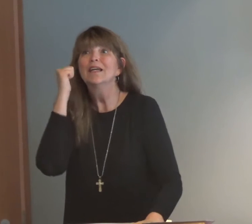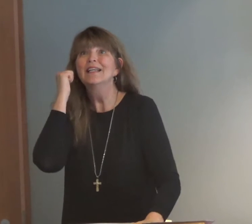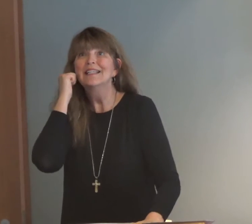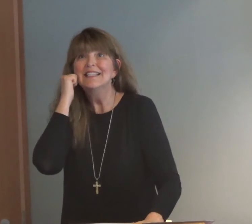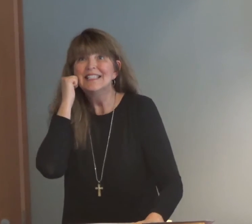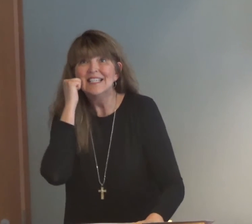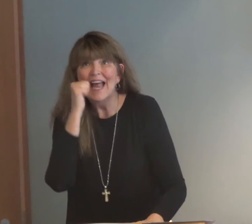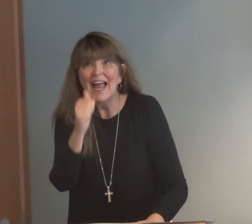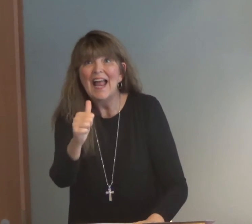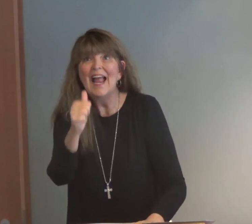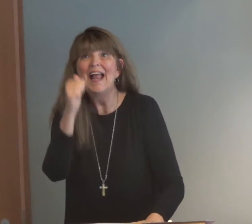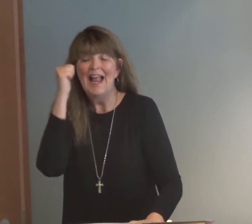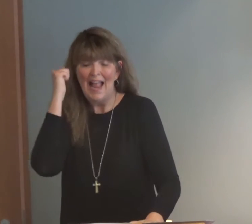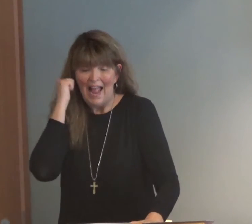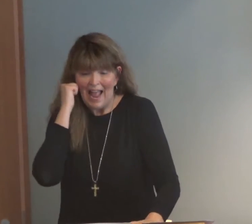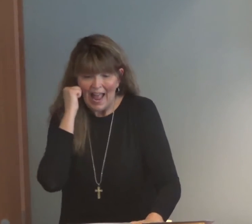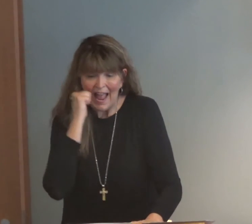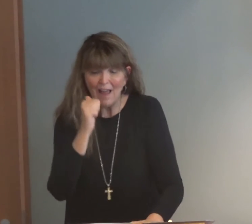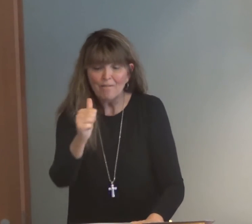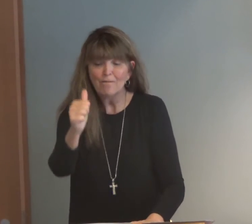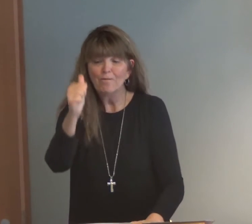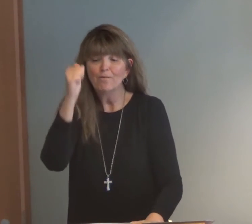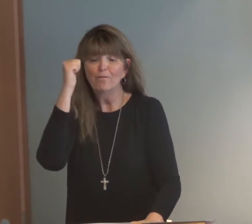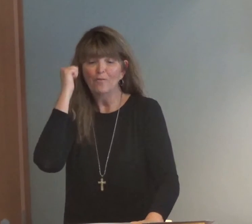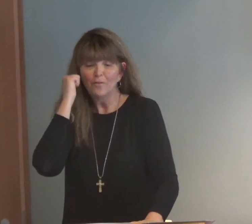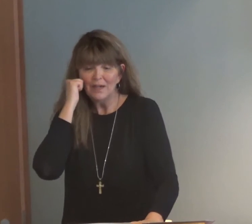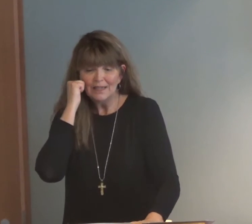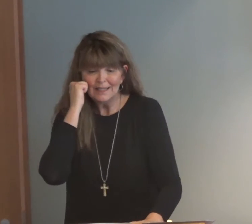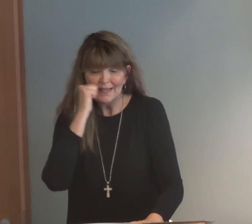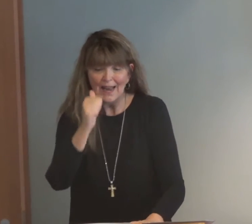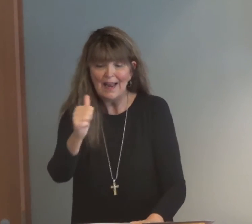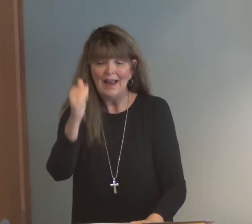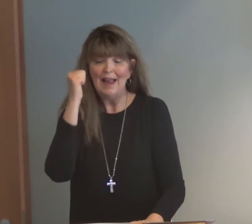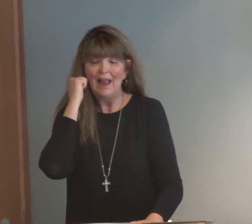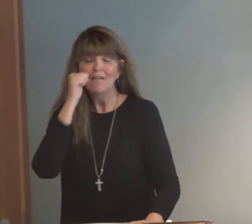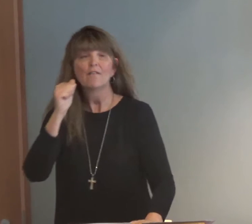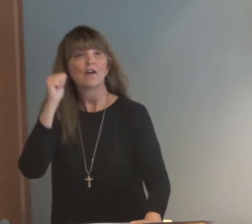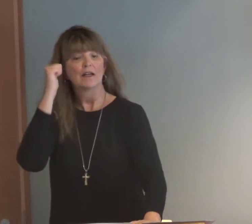He worked on his nature every single day.